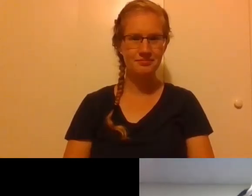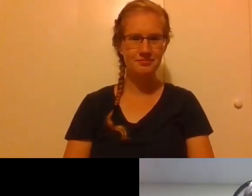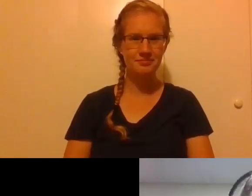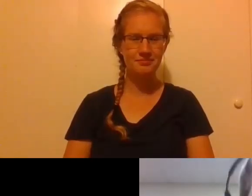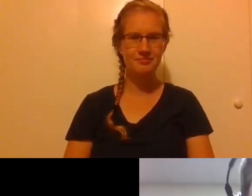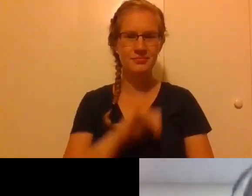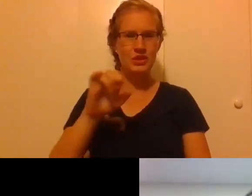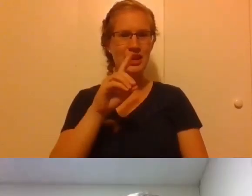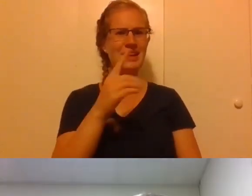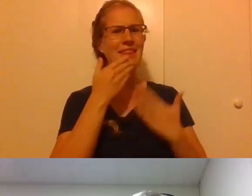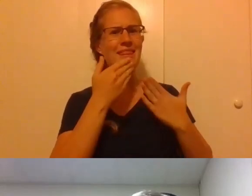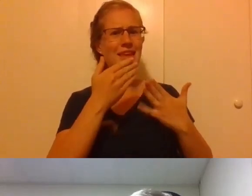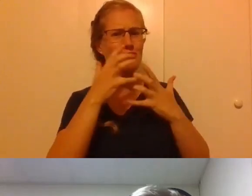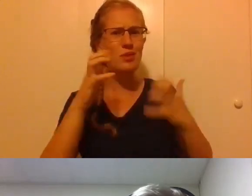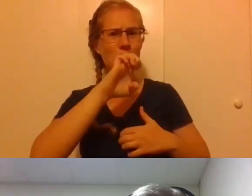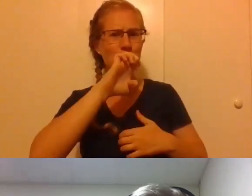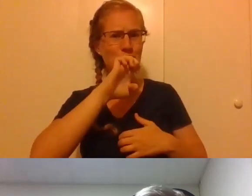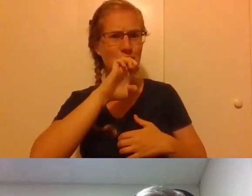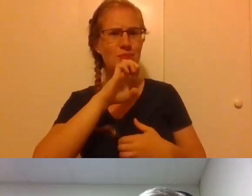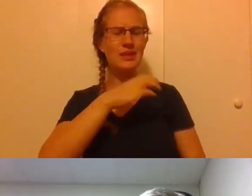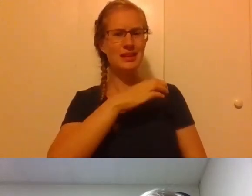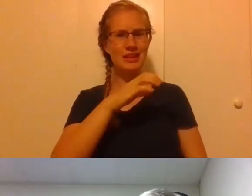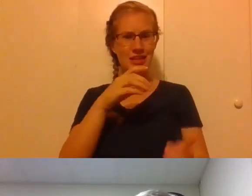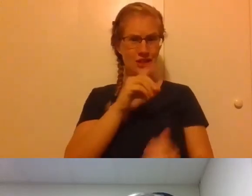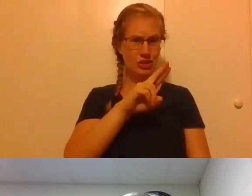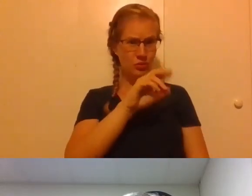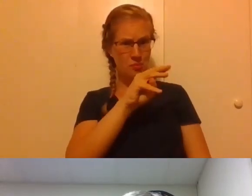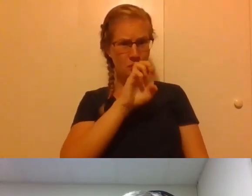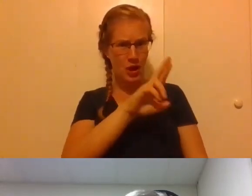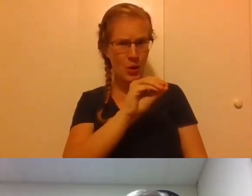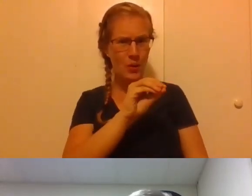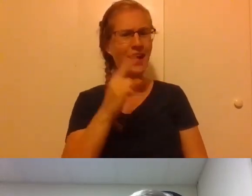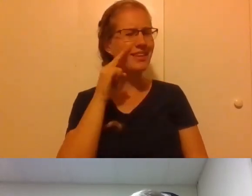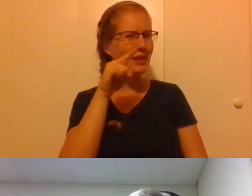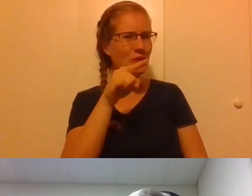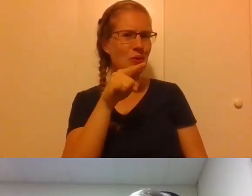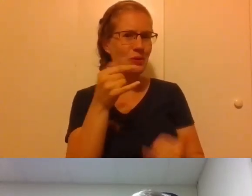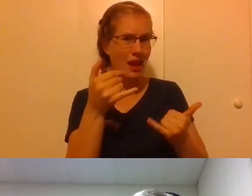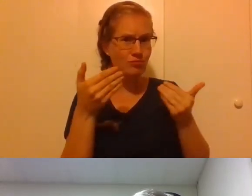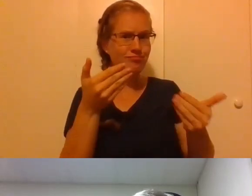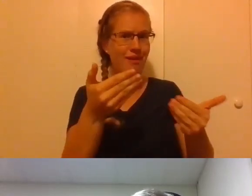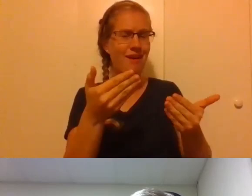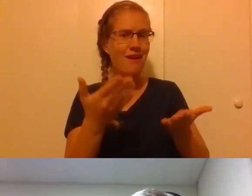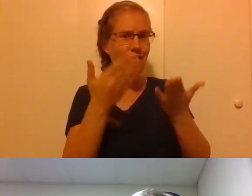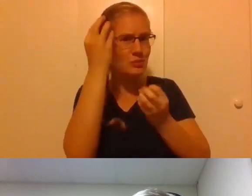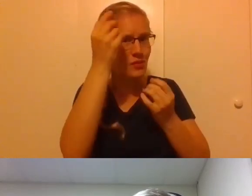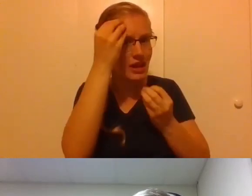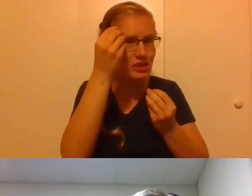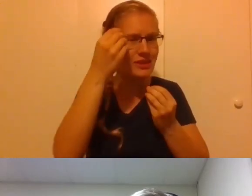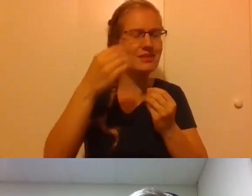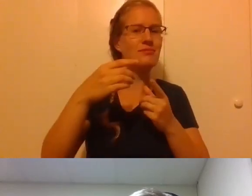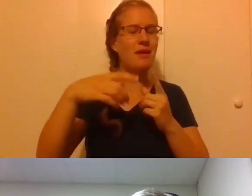Thank you so much, Archbishop. Dr. Romero, now I think that you'll offer a few words of reflection and a few responses